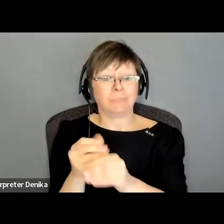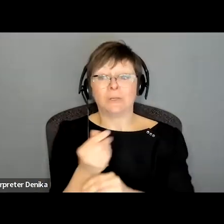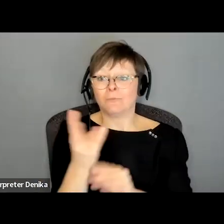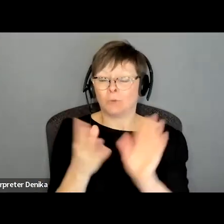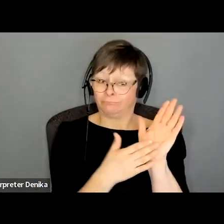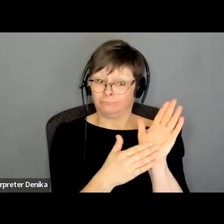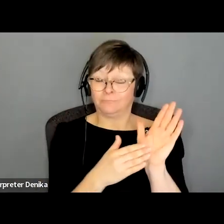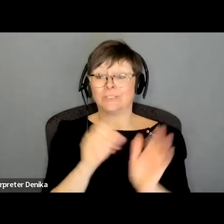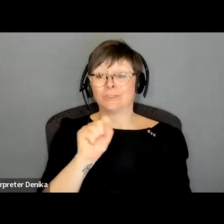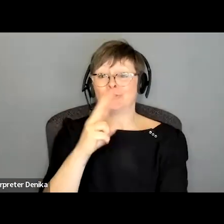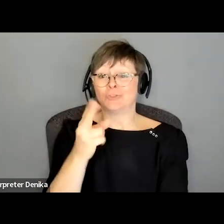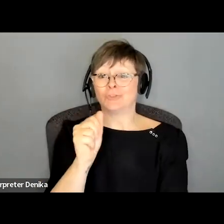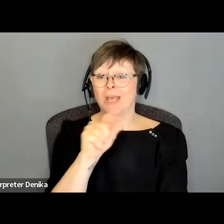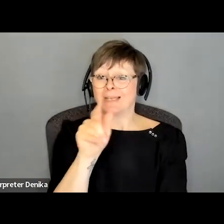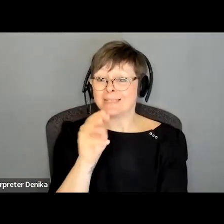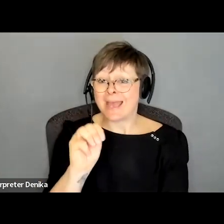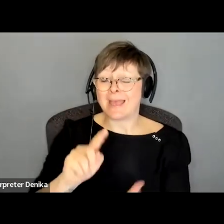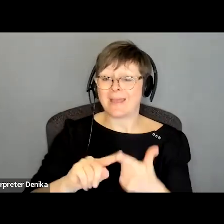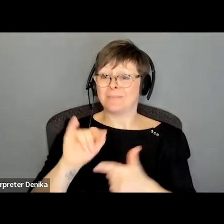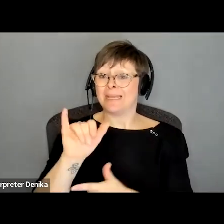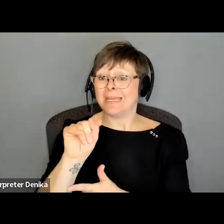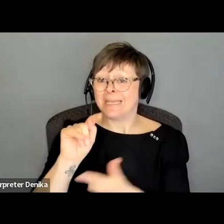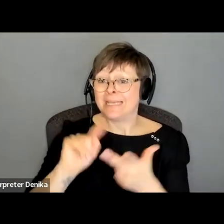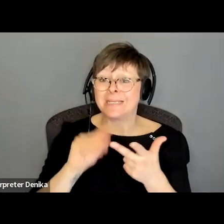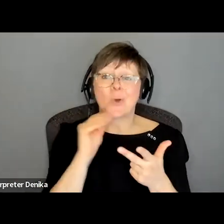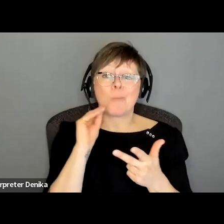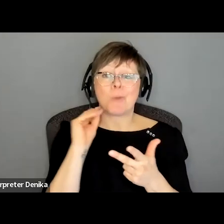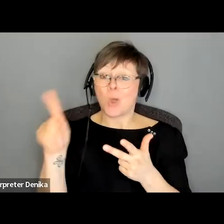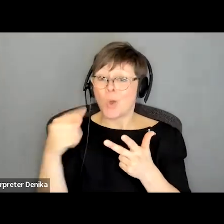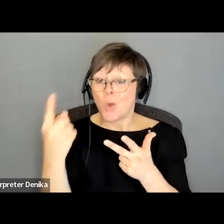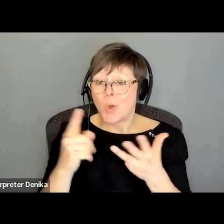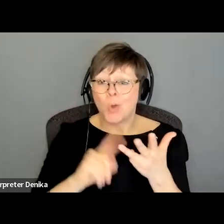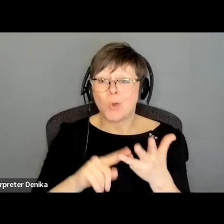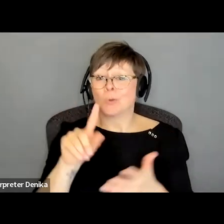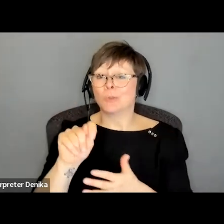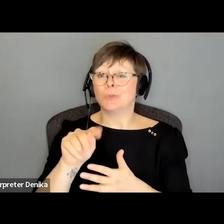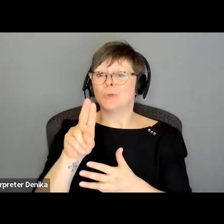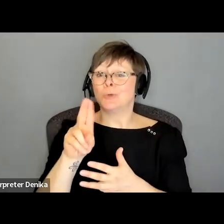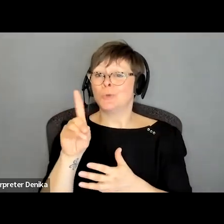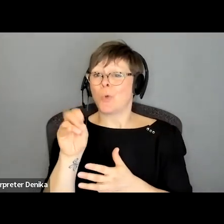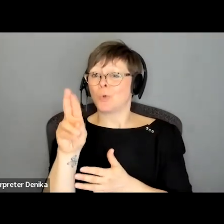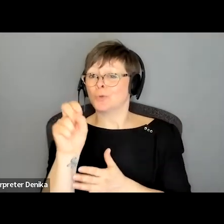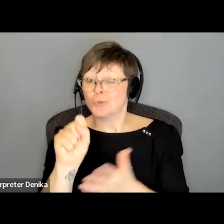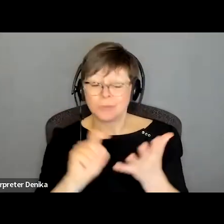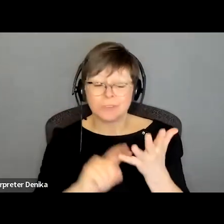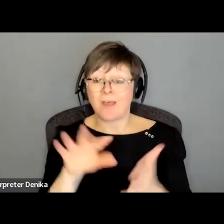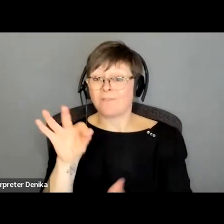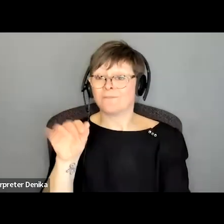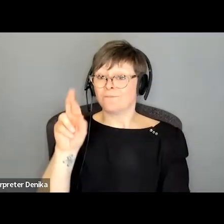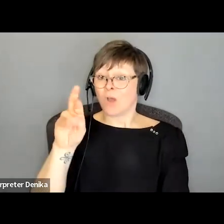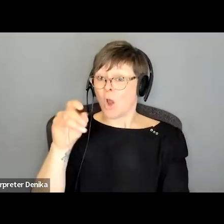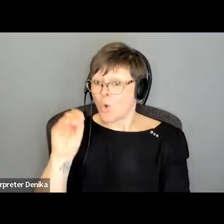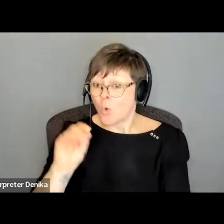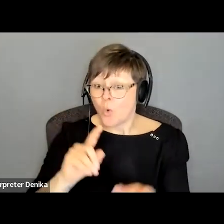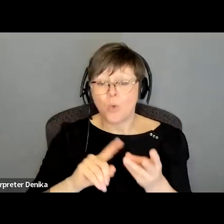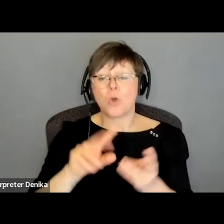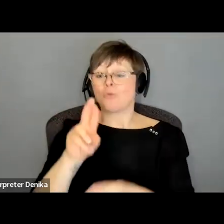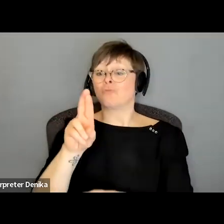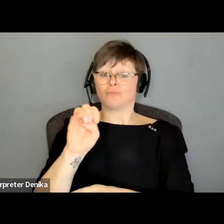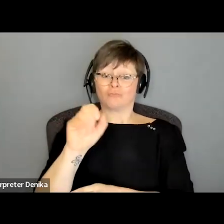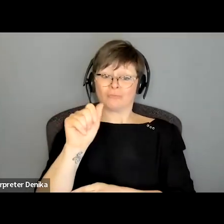shazam it home alone the tutors fargo reacher